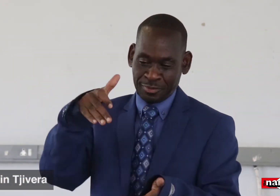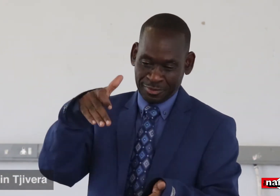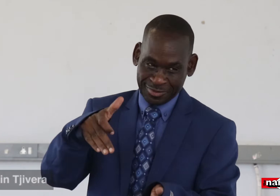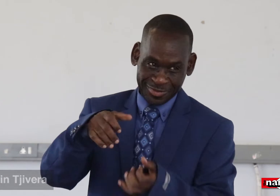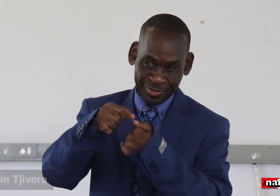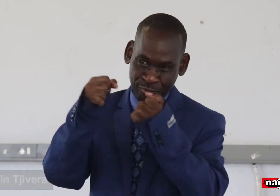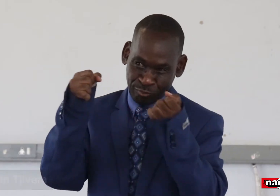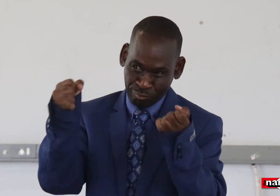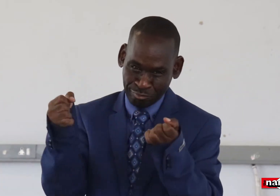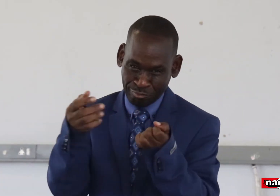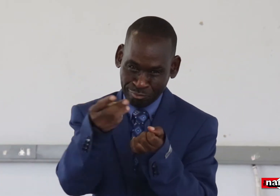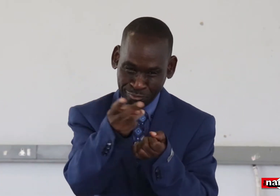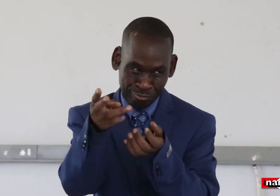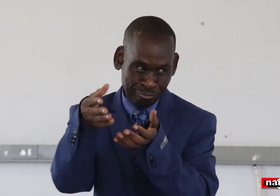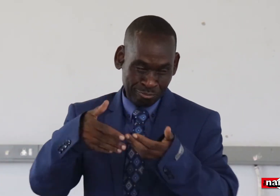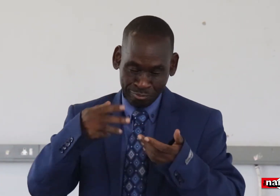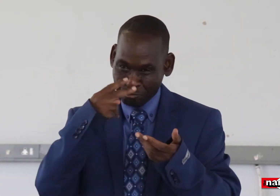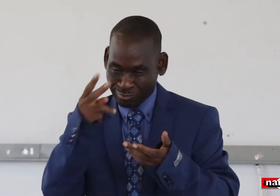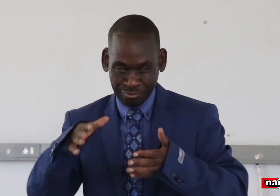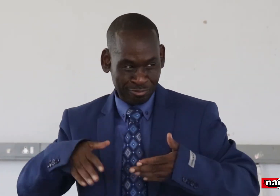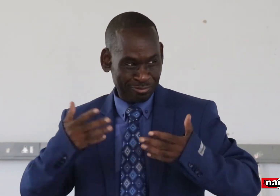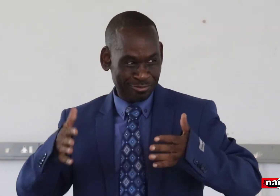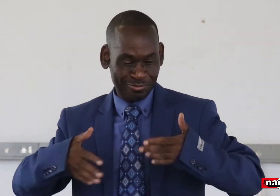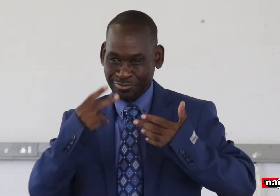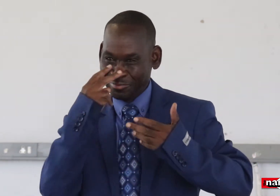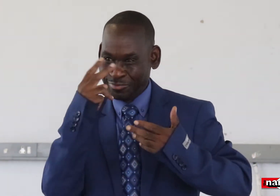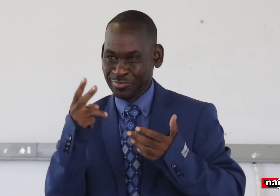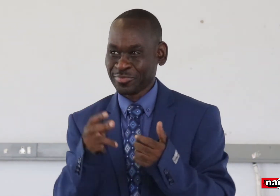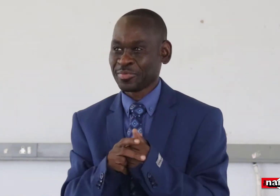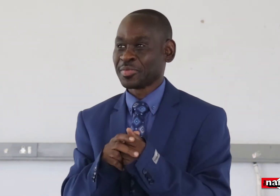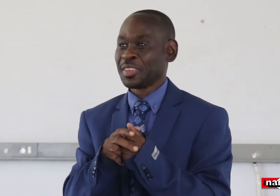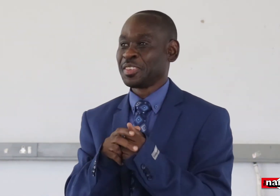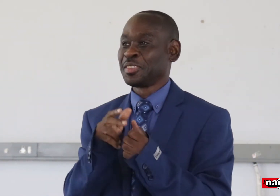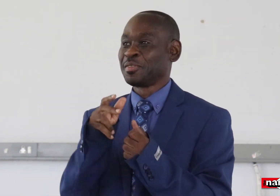We are all welcome here, especially late to this presentation for the Indian newspaper.